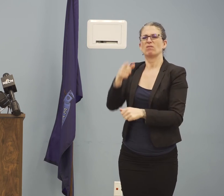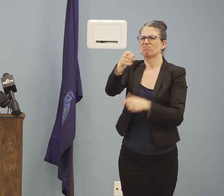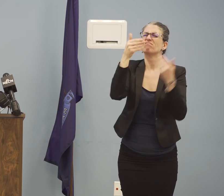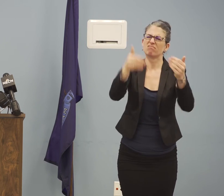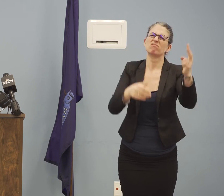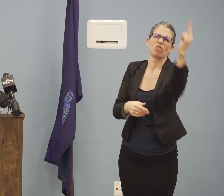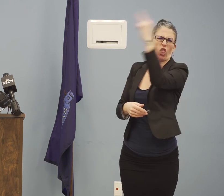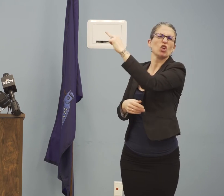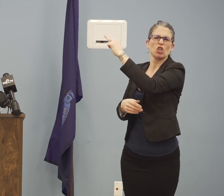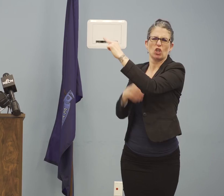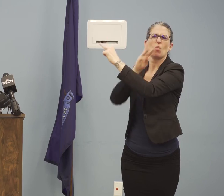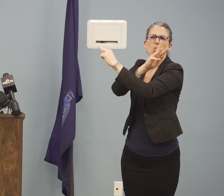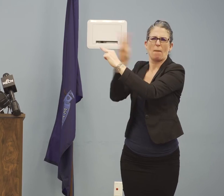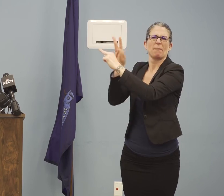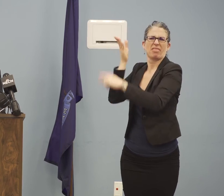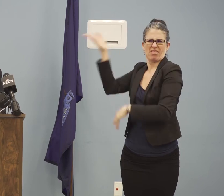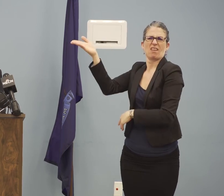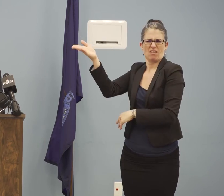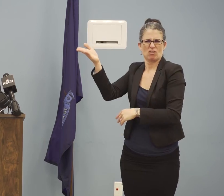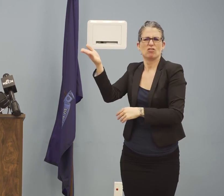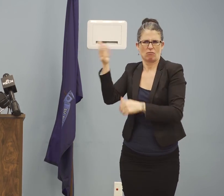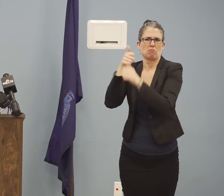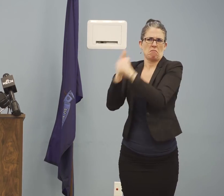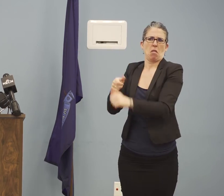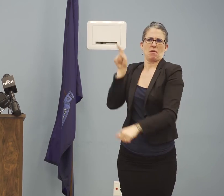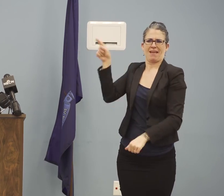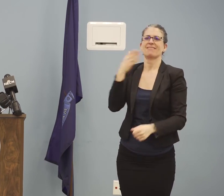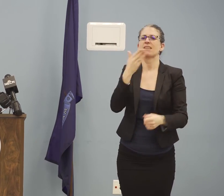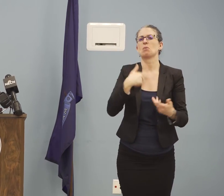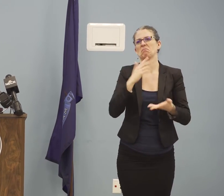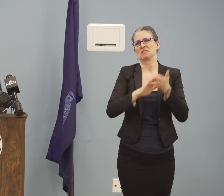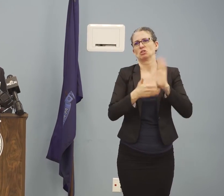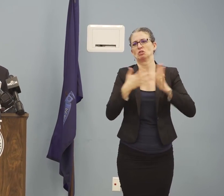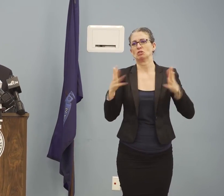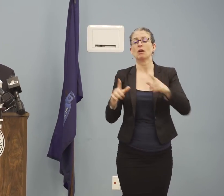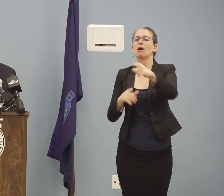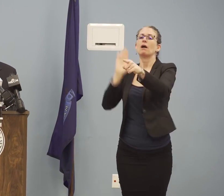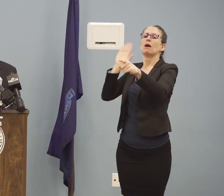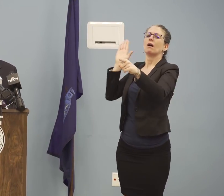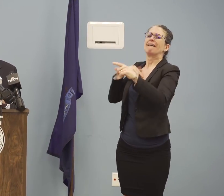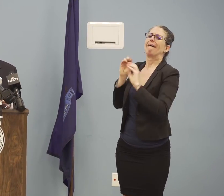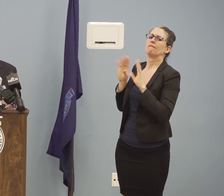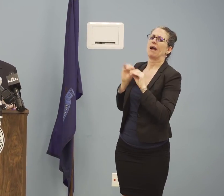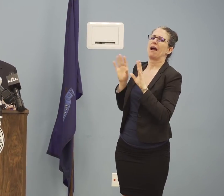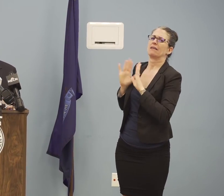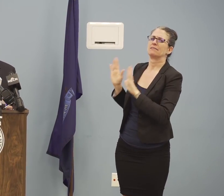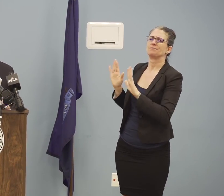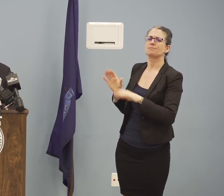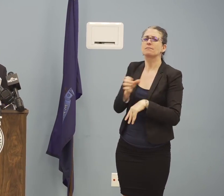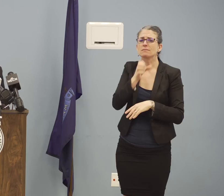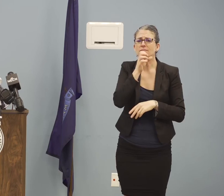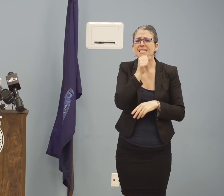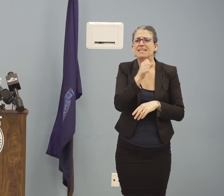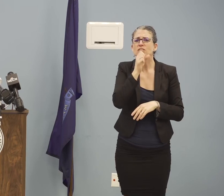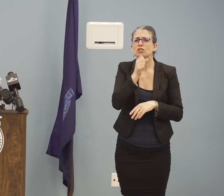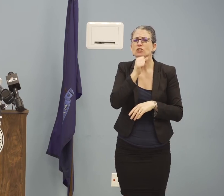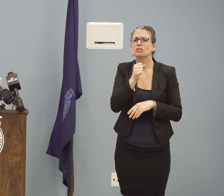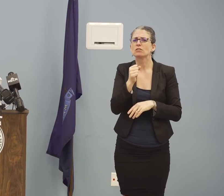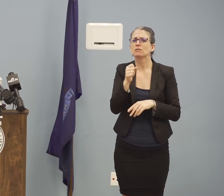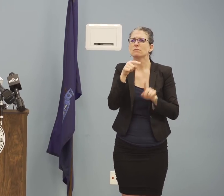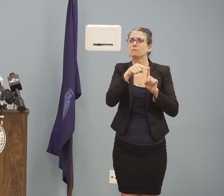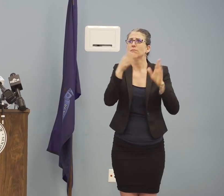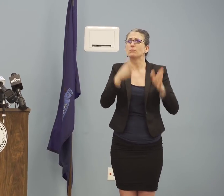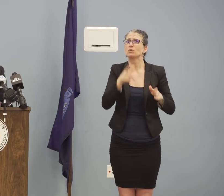the algorithm that we follow. Thank you very much, everyone. Can you clarify the age down graphic of the case that was recovered? I cannot.